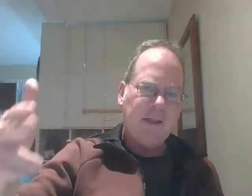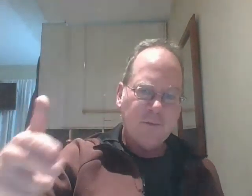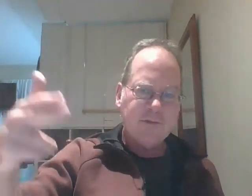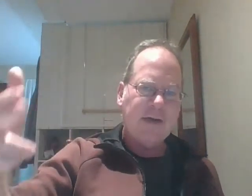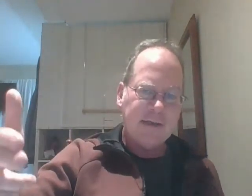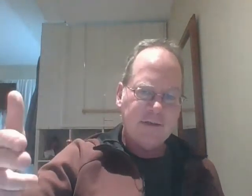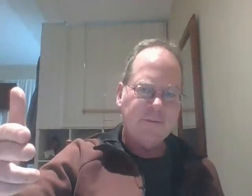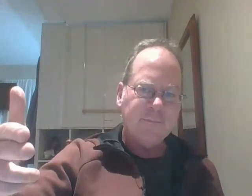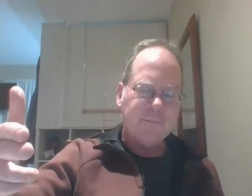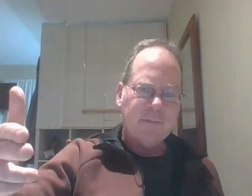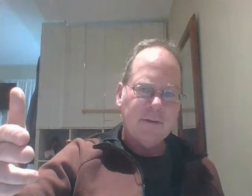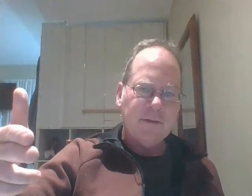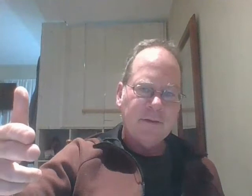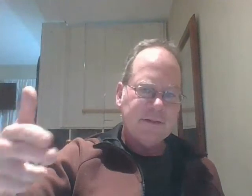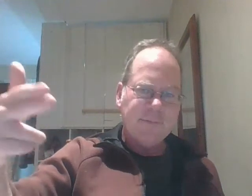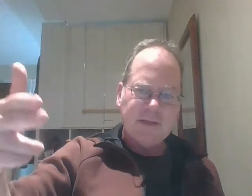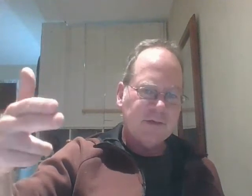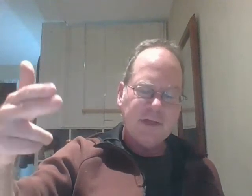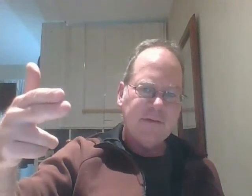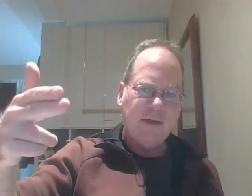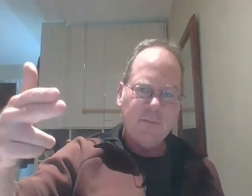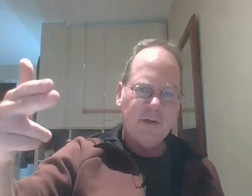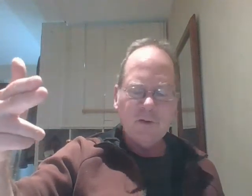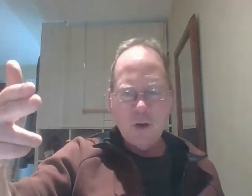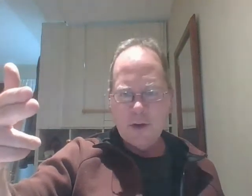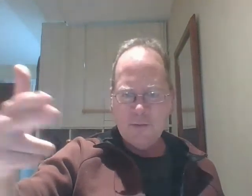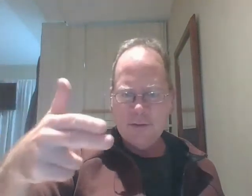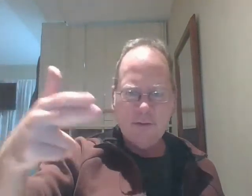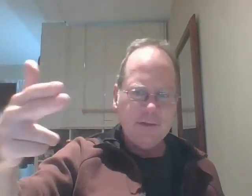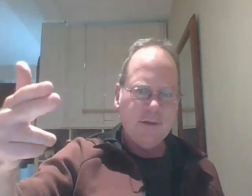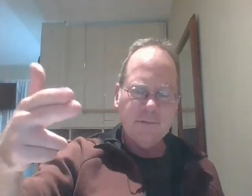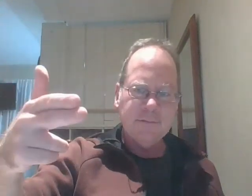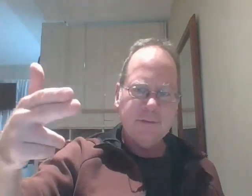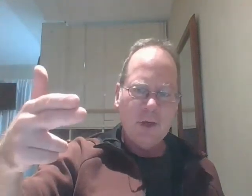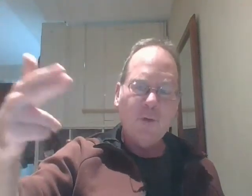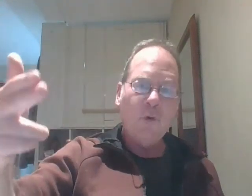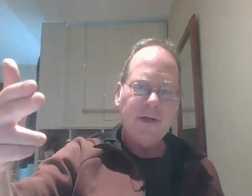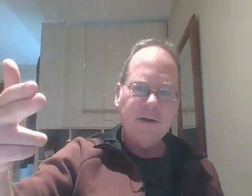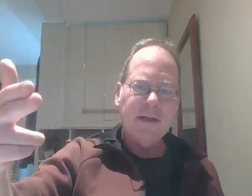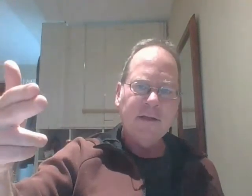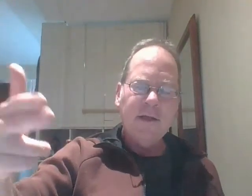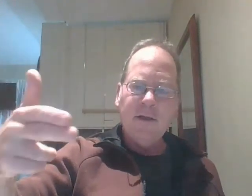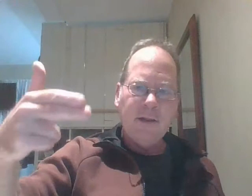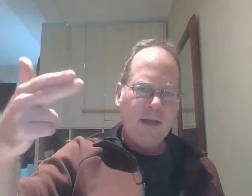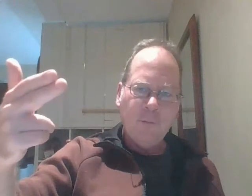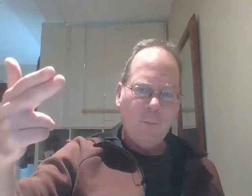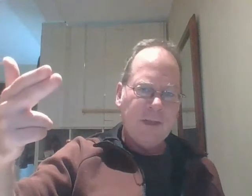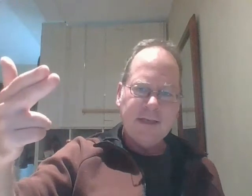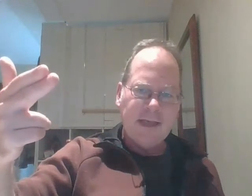you and tracking you just because you're living out in the middle of nowhere or you know in a rural area meaning canada